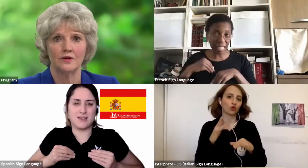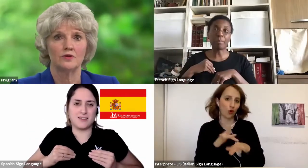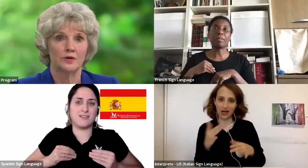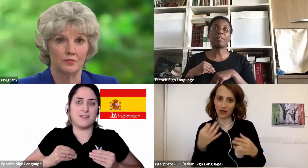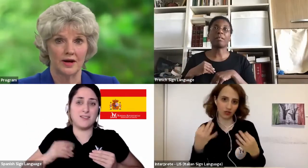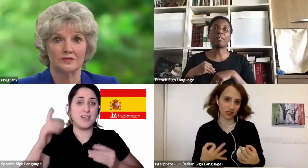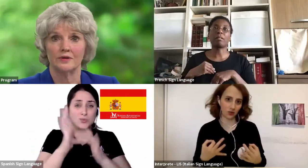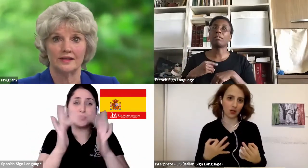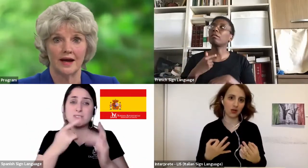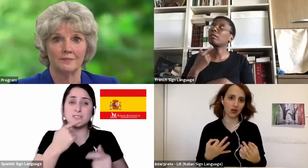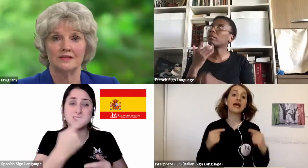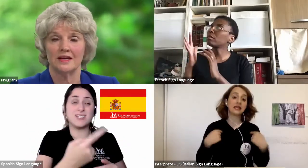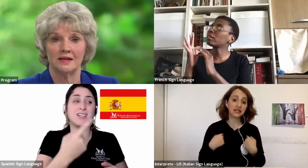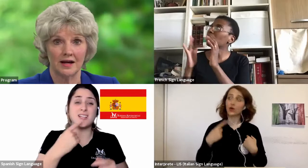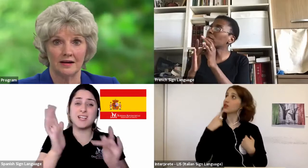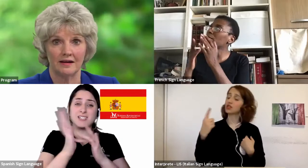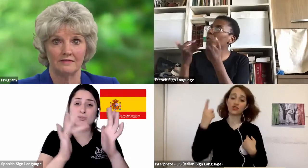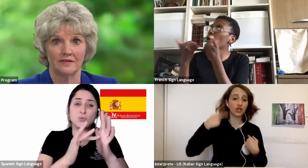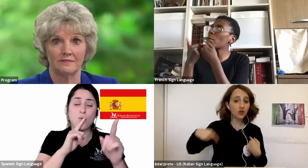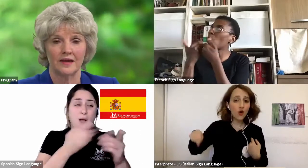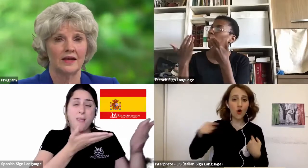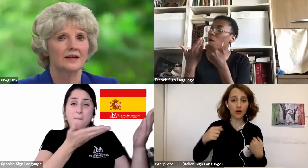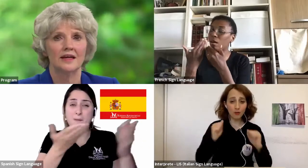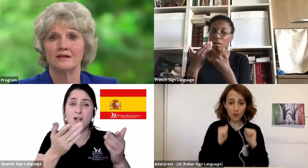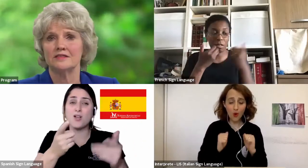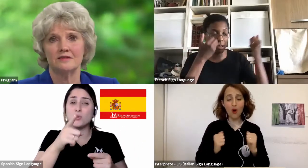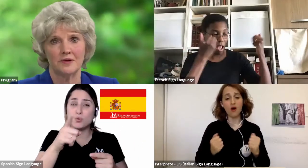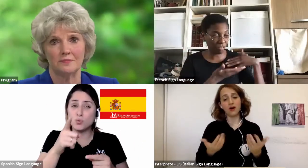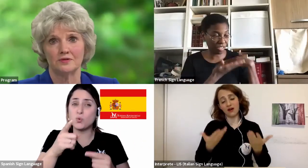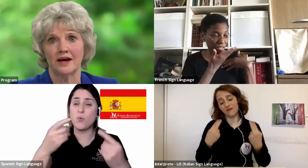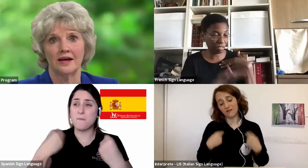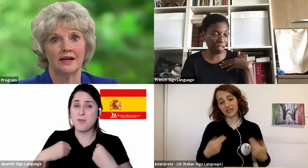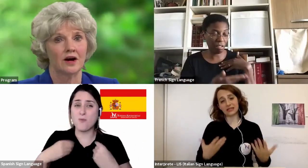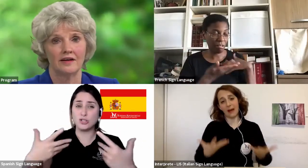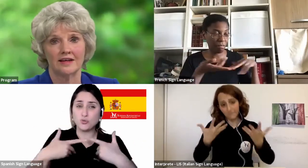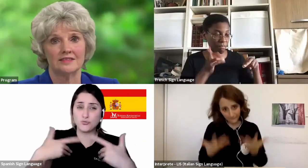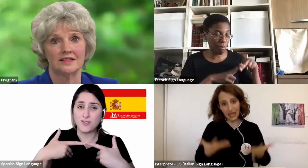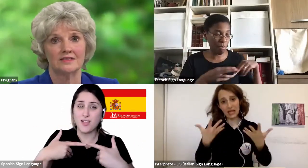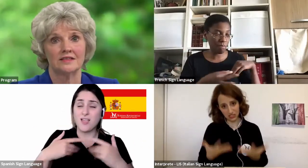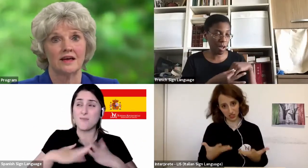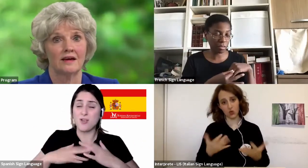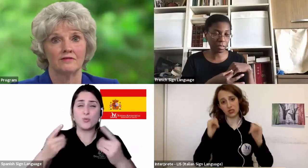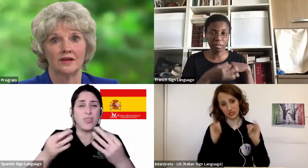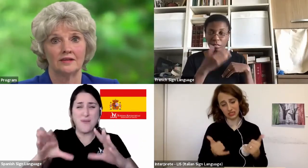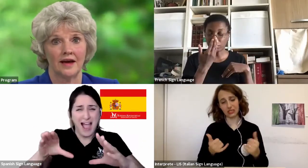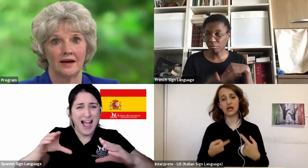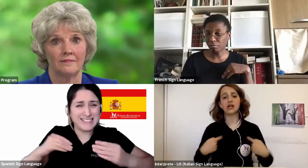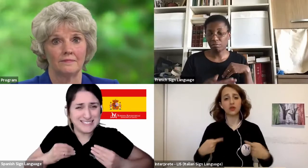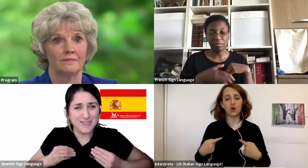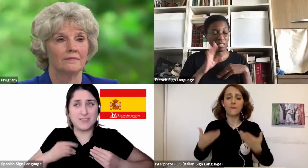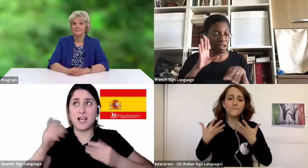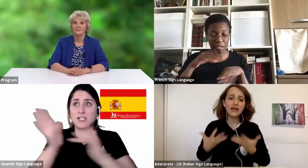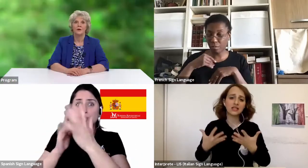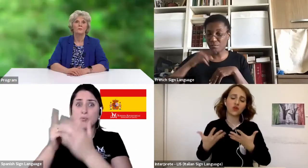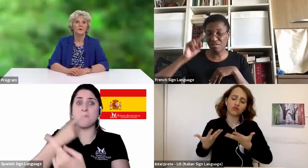to embrace what had happened in my life. Thousands of people die in car accidents every day.